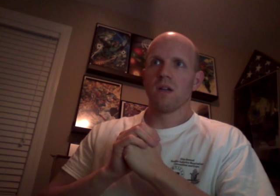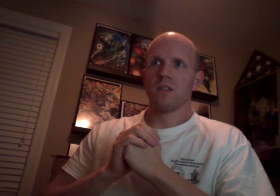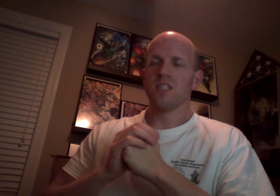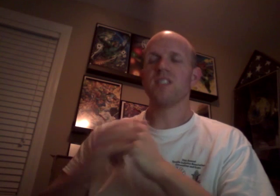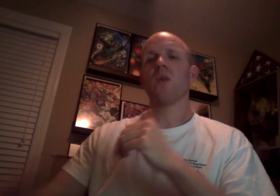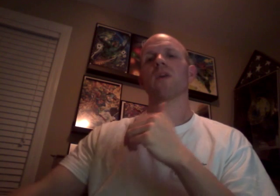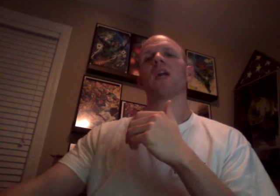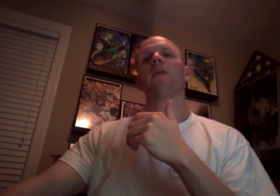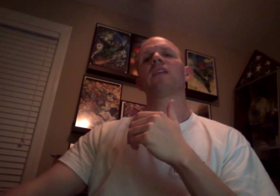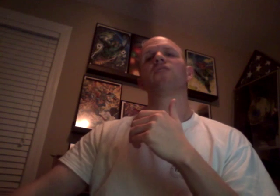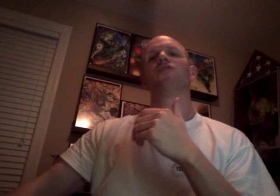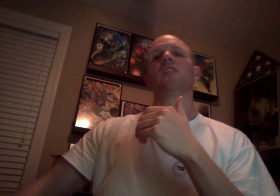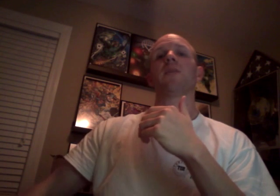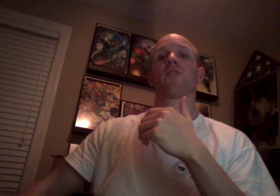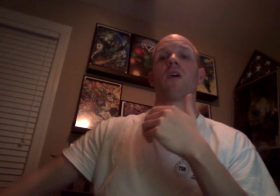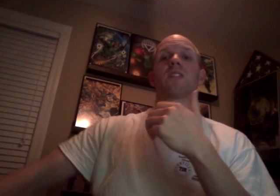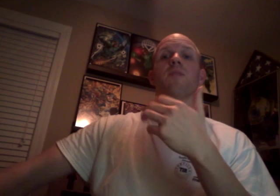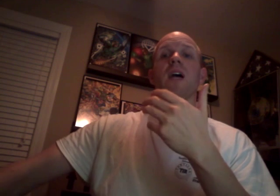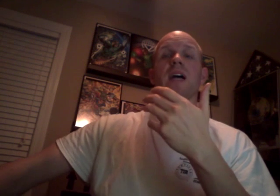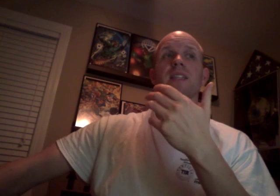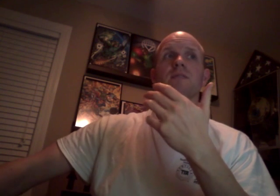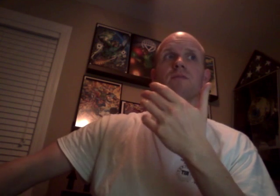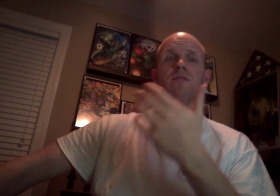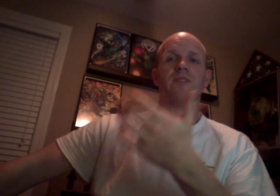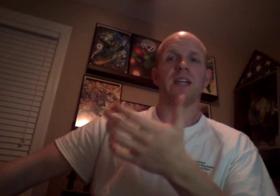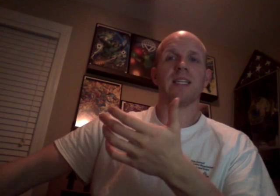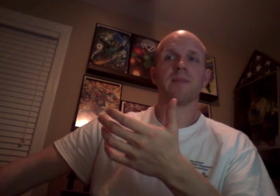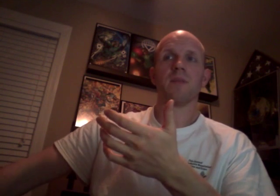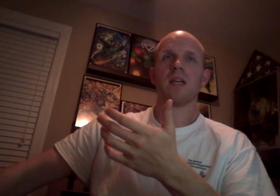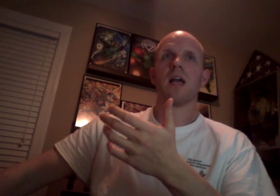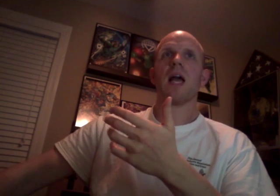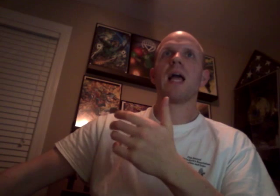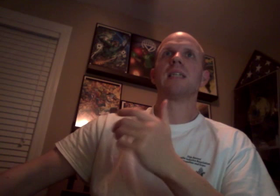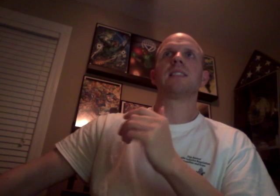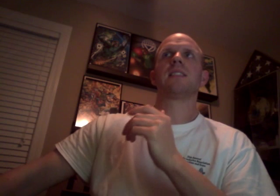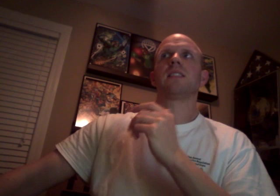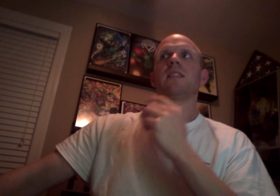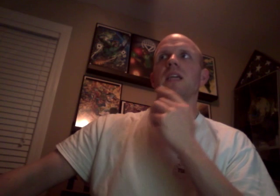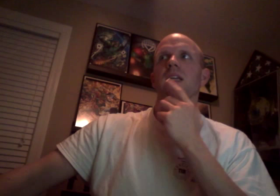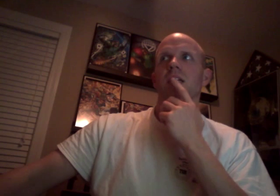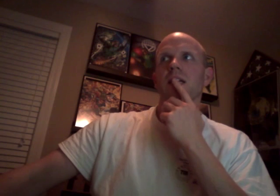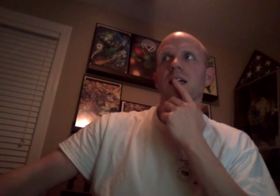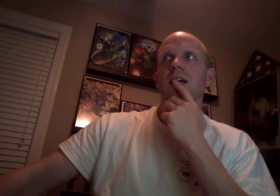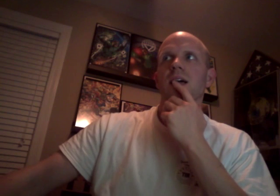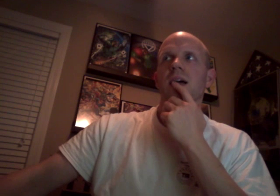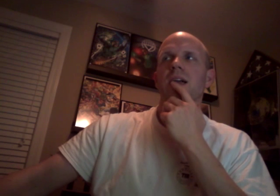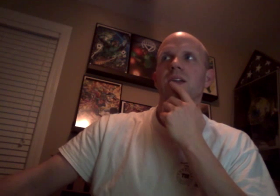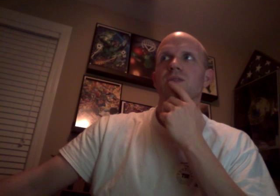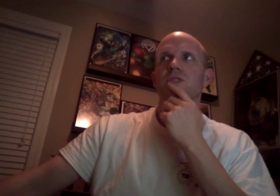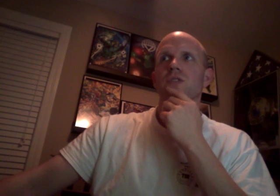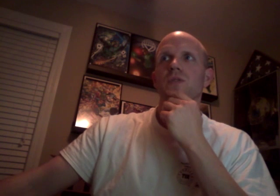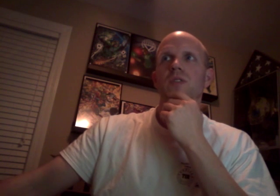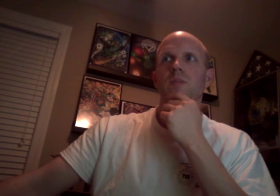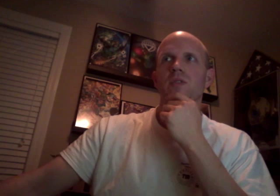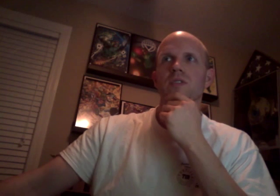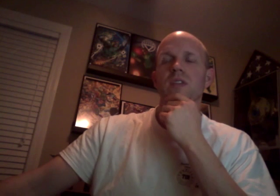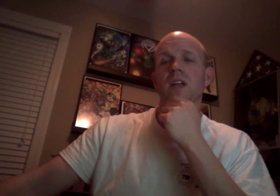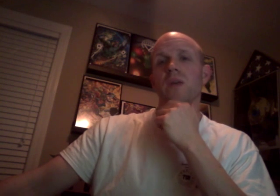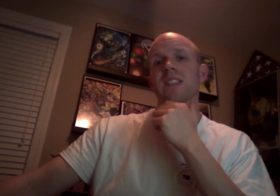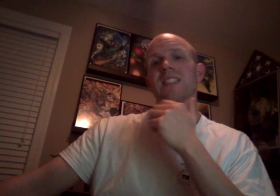Since the network now made the G-Leap across the pond, finally, they kind of screwed the pooch not knowing since